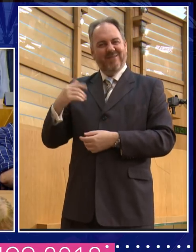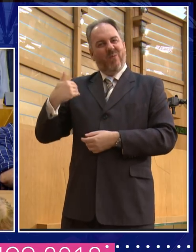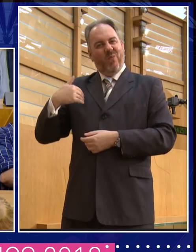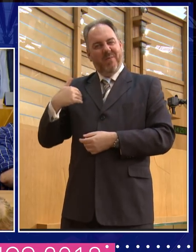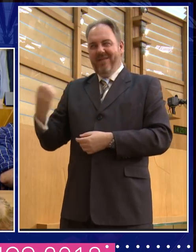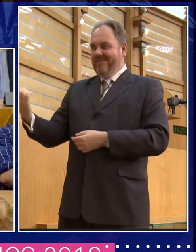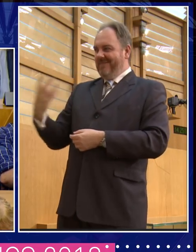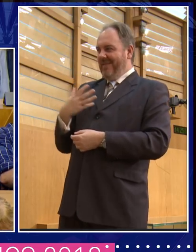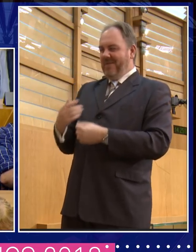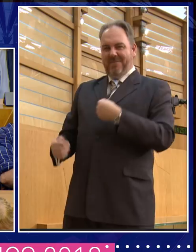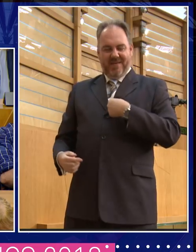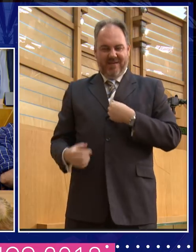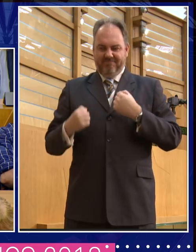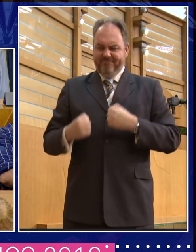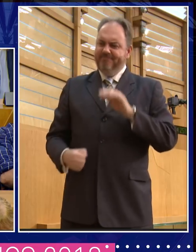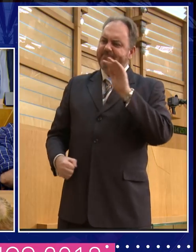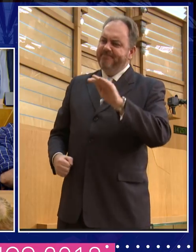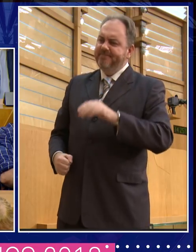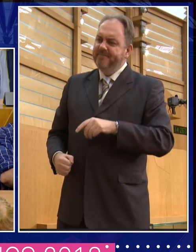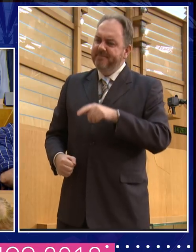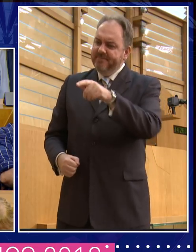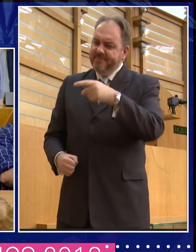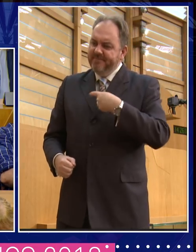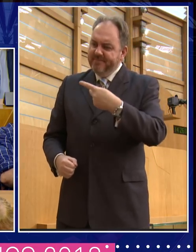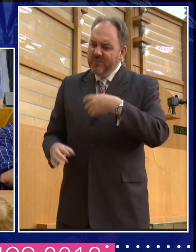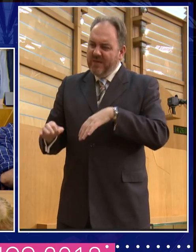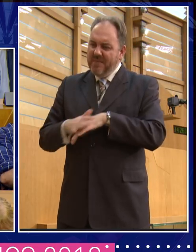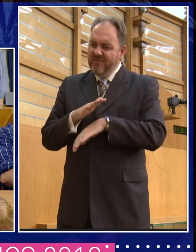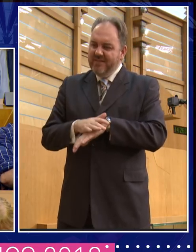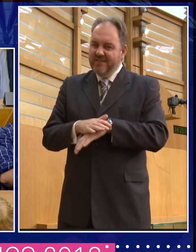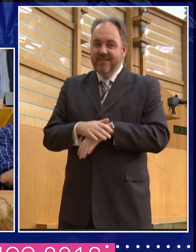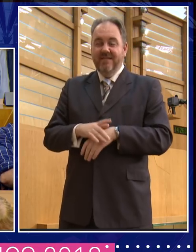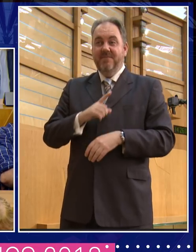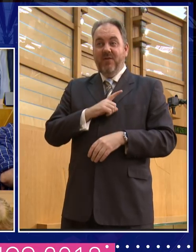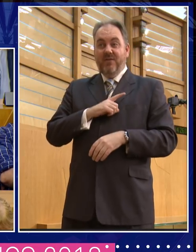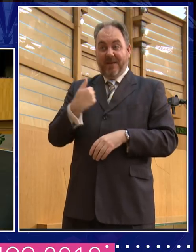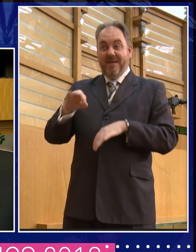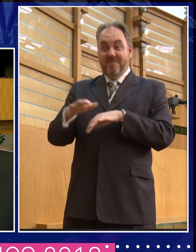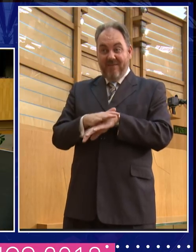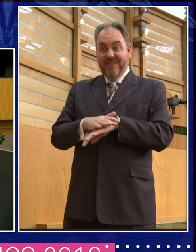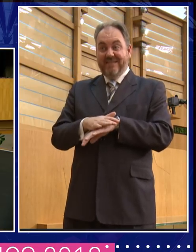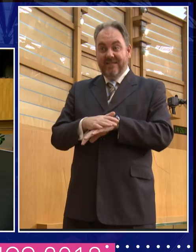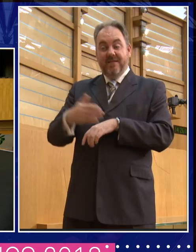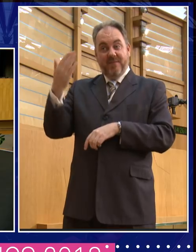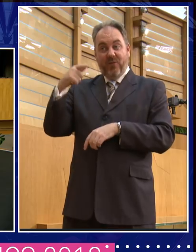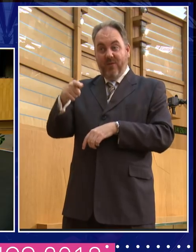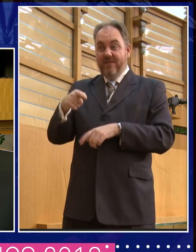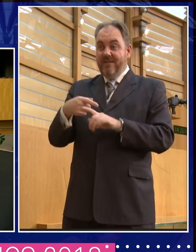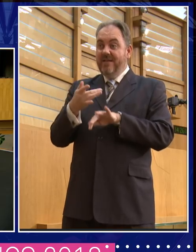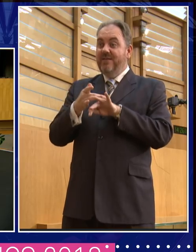he married me again when I asked him in 2002, because I divorced him before that. But the reason